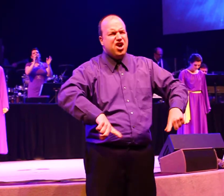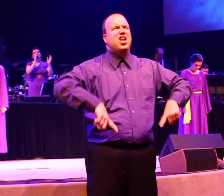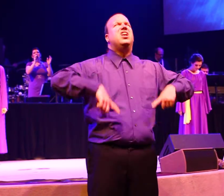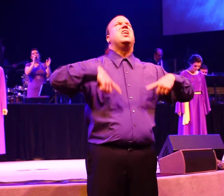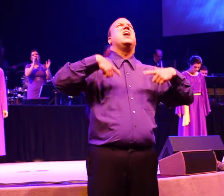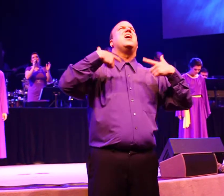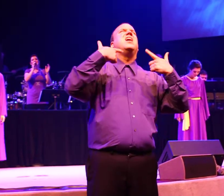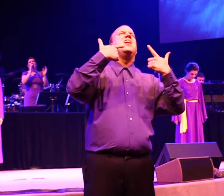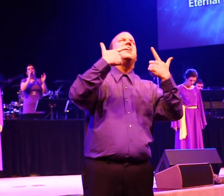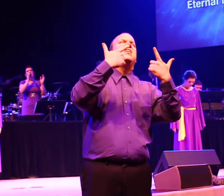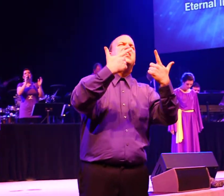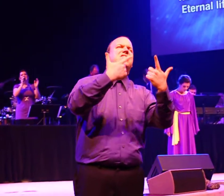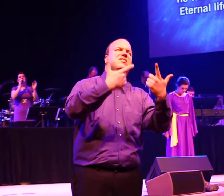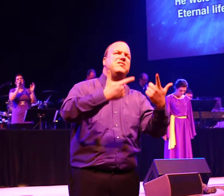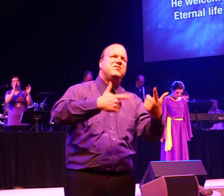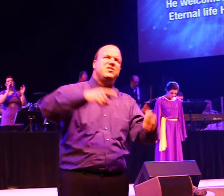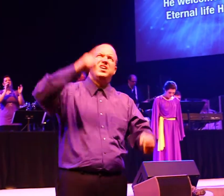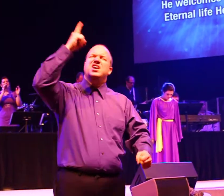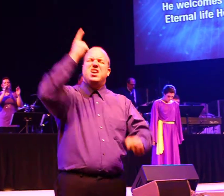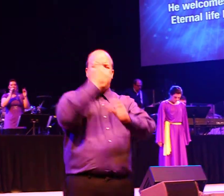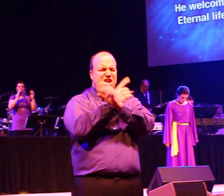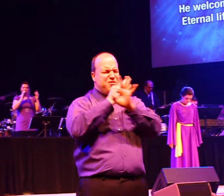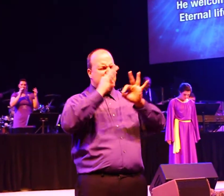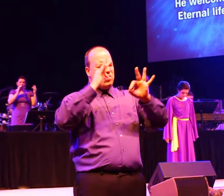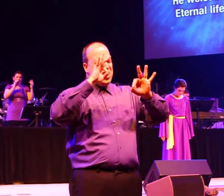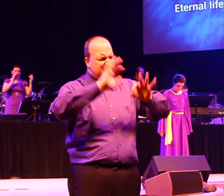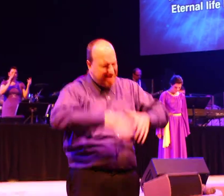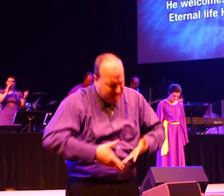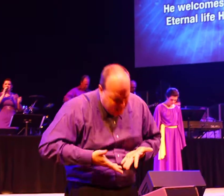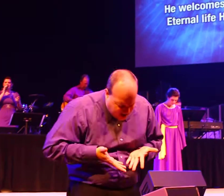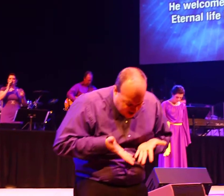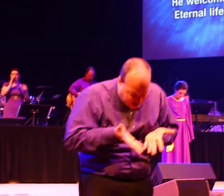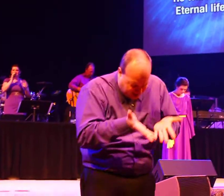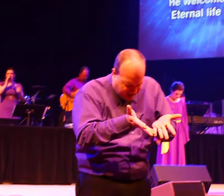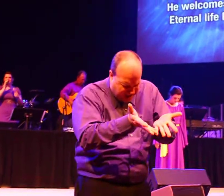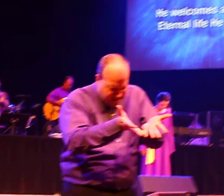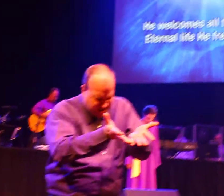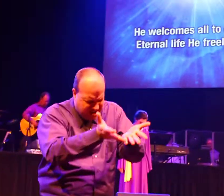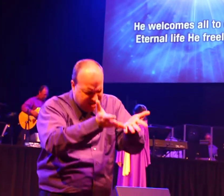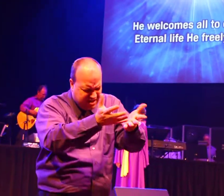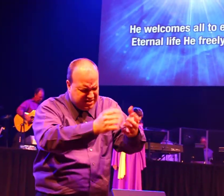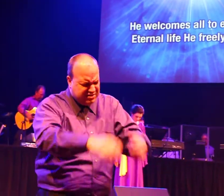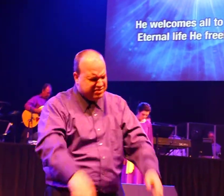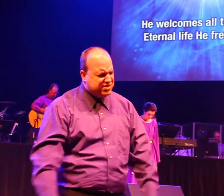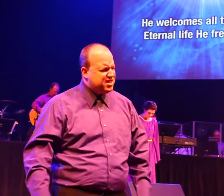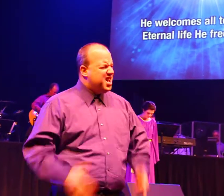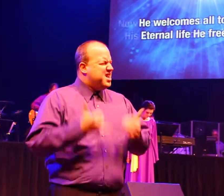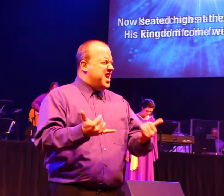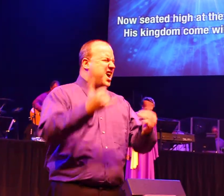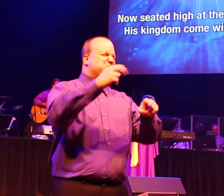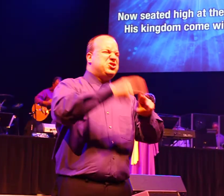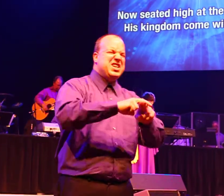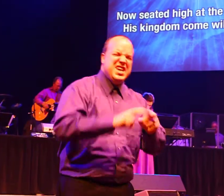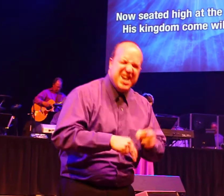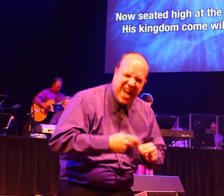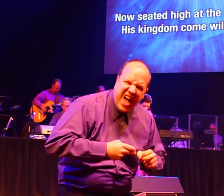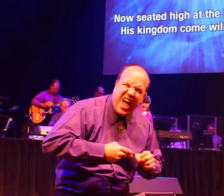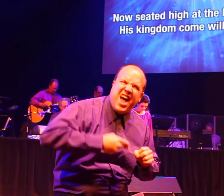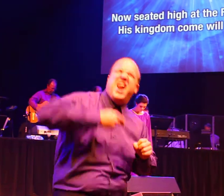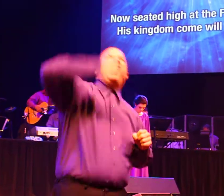life, it really is And I see that